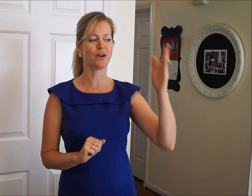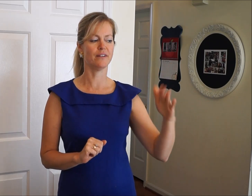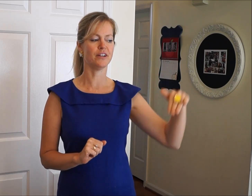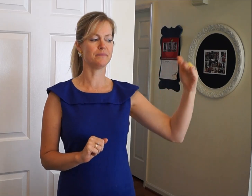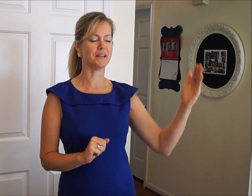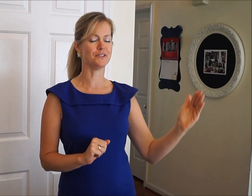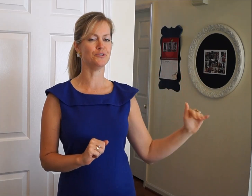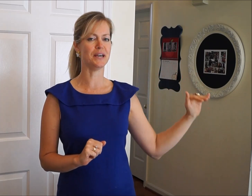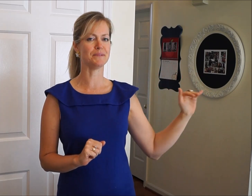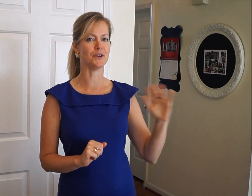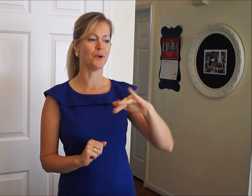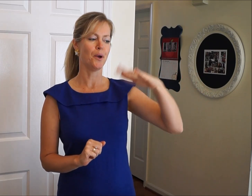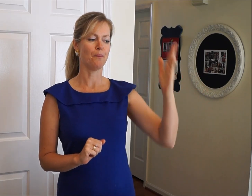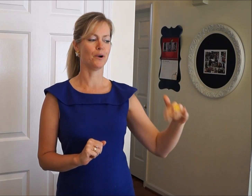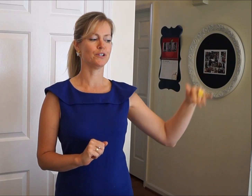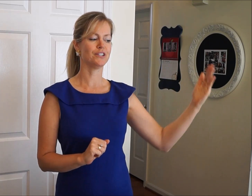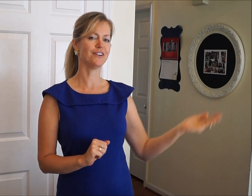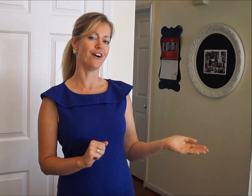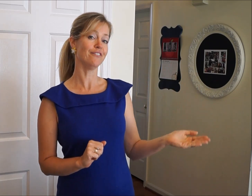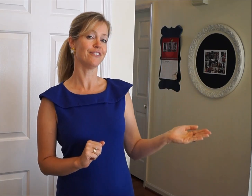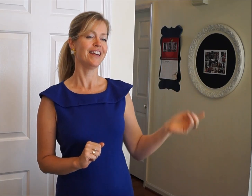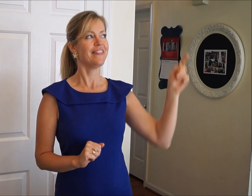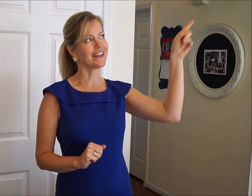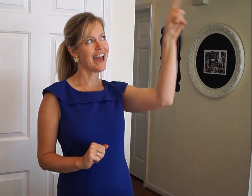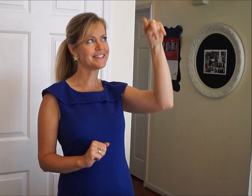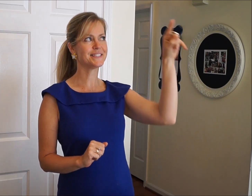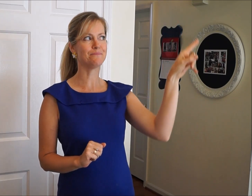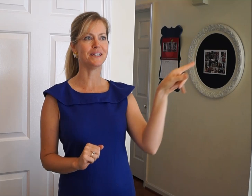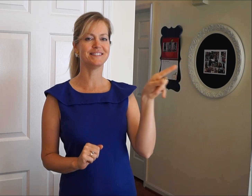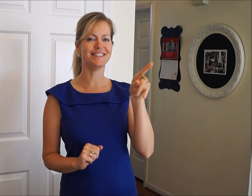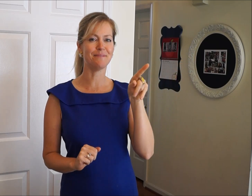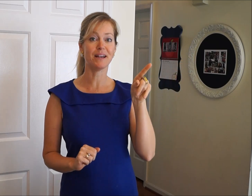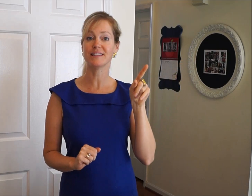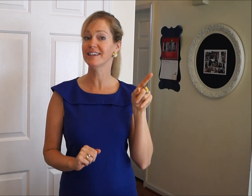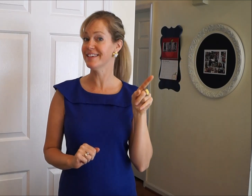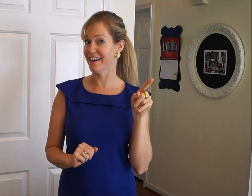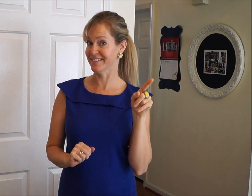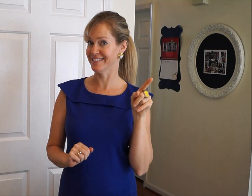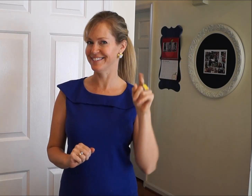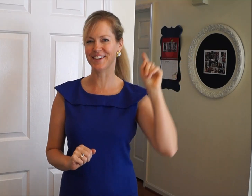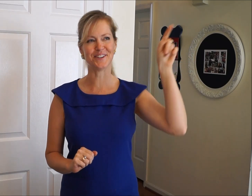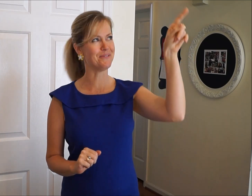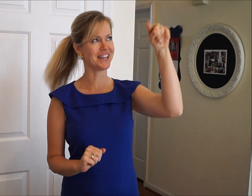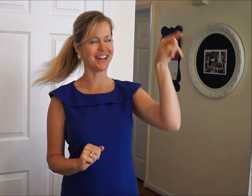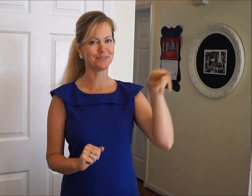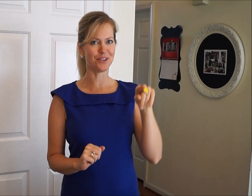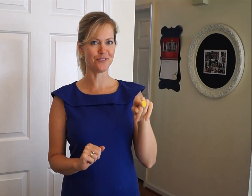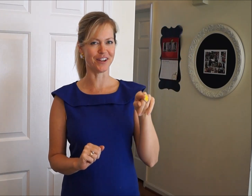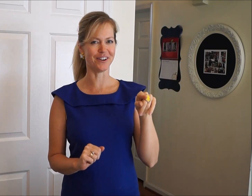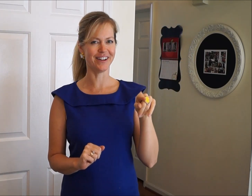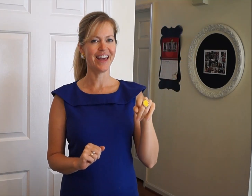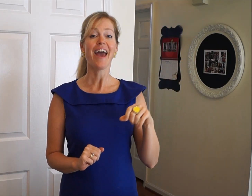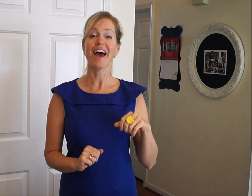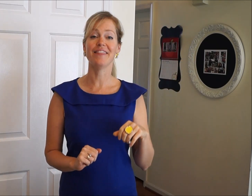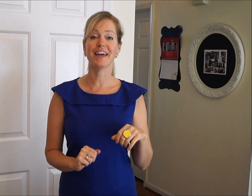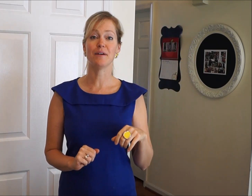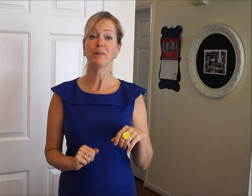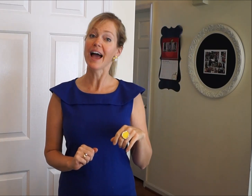kind of does make the two dips, so Persian Gulf. The Caspian Sea makes a nice S, so you can make an S with your finger. And then the Black